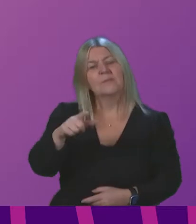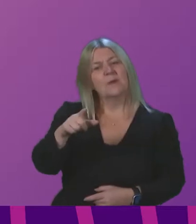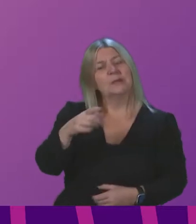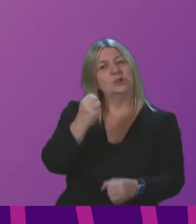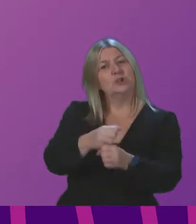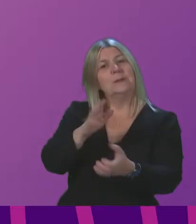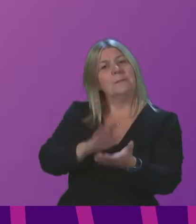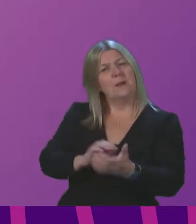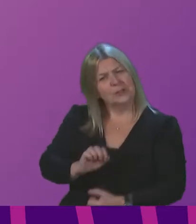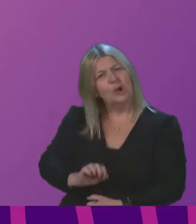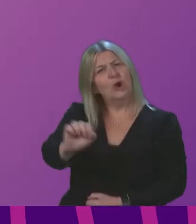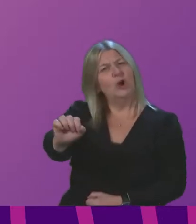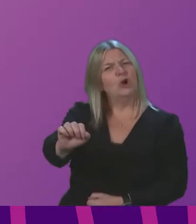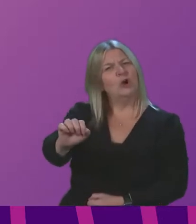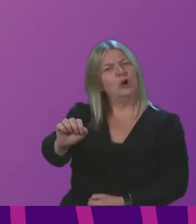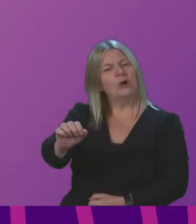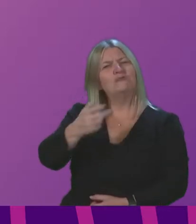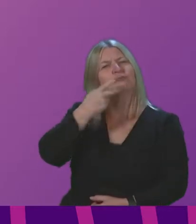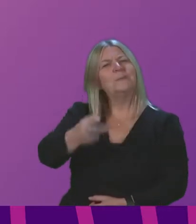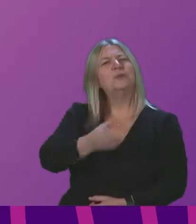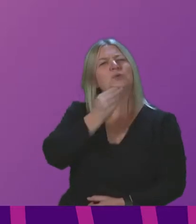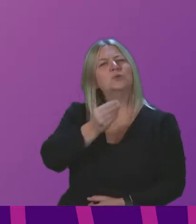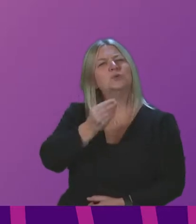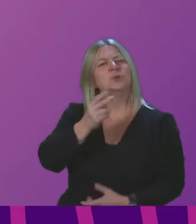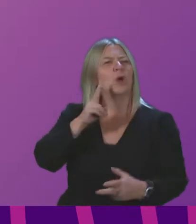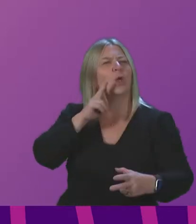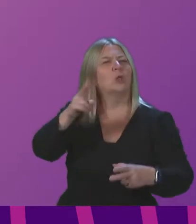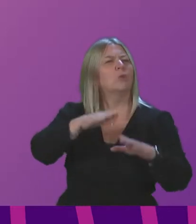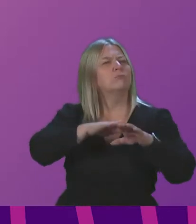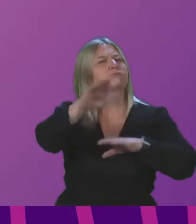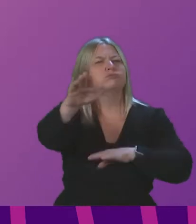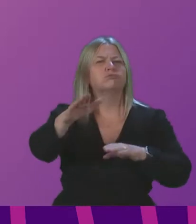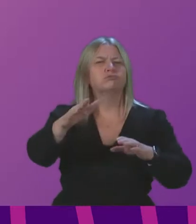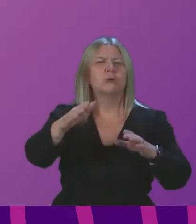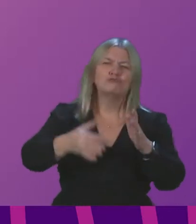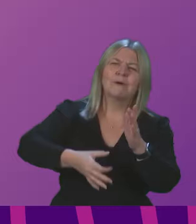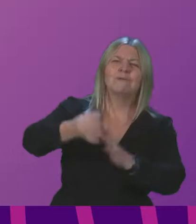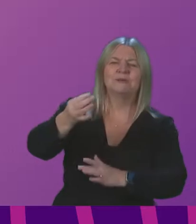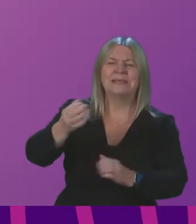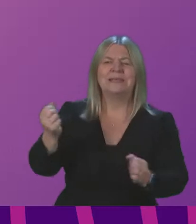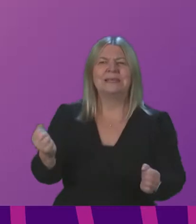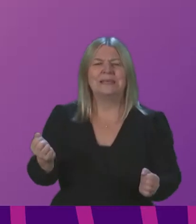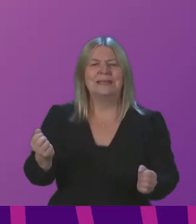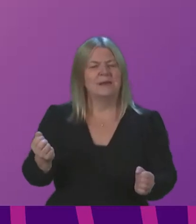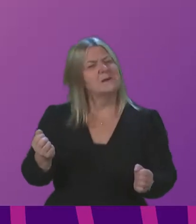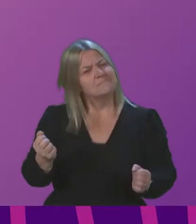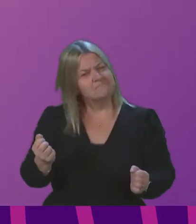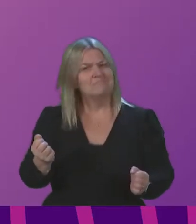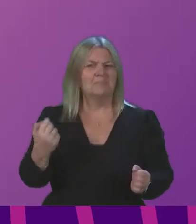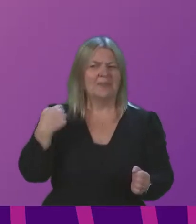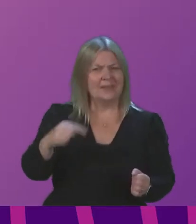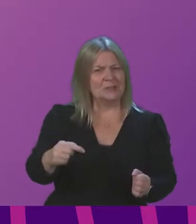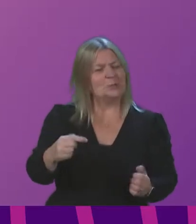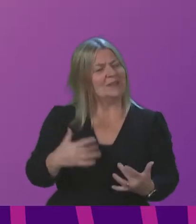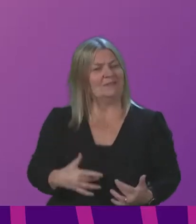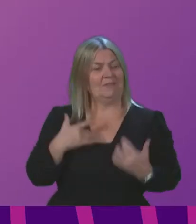Martin's continued use of the phrase as we look towards recovery and I have to say it feels I think for many of us this week in particular